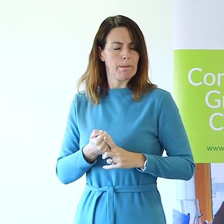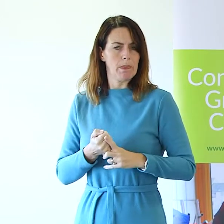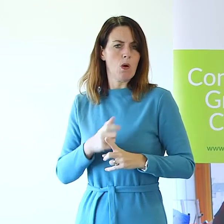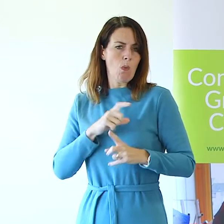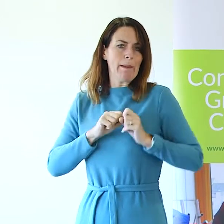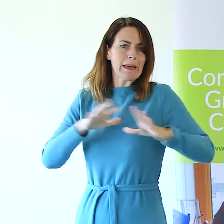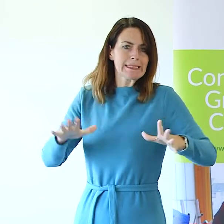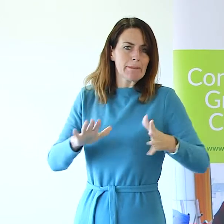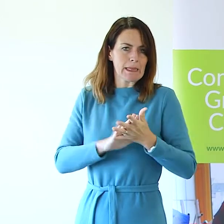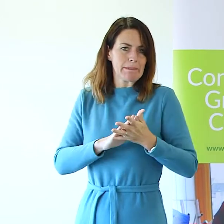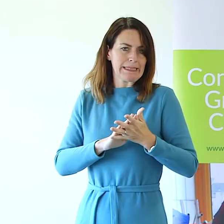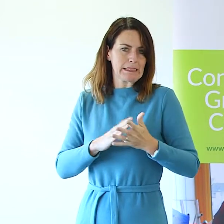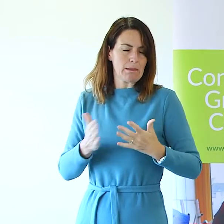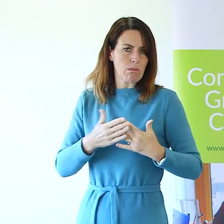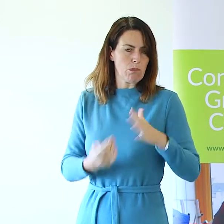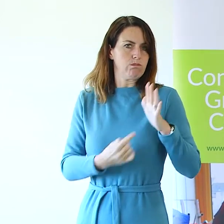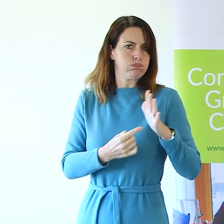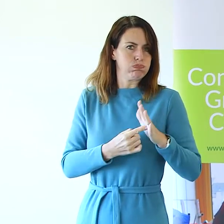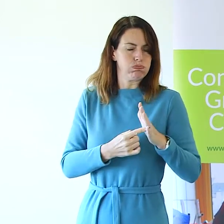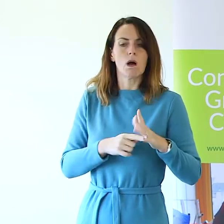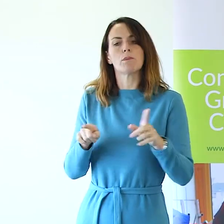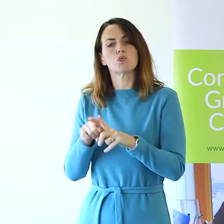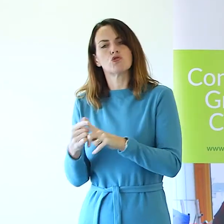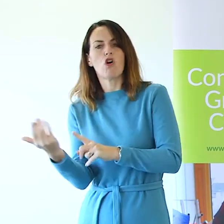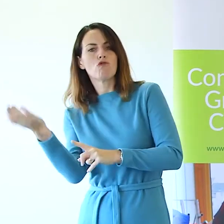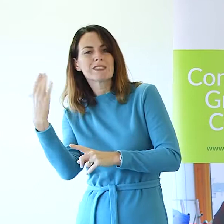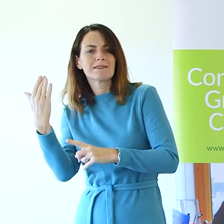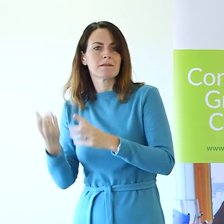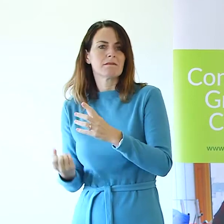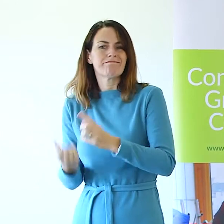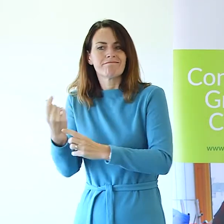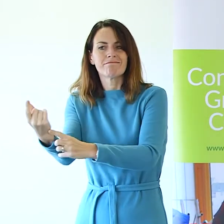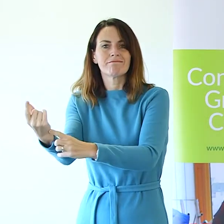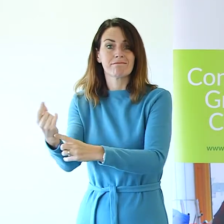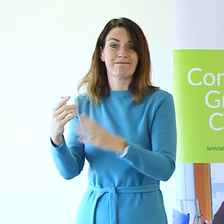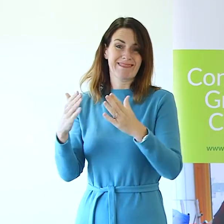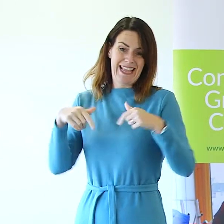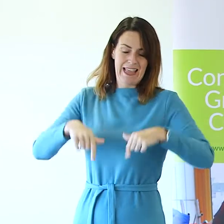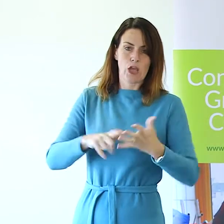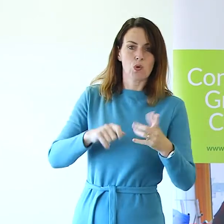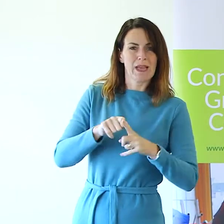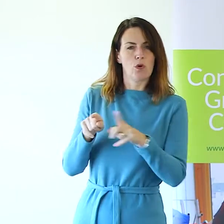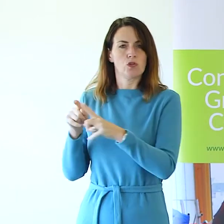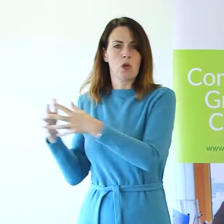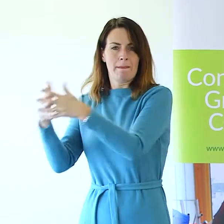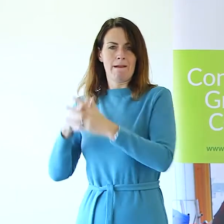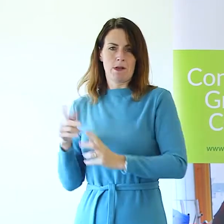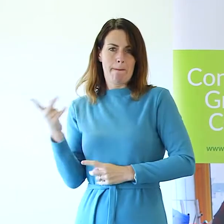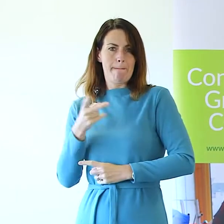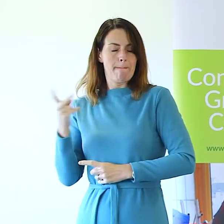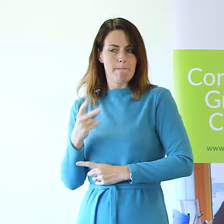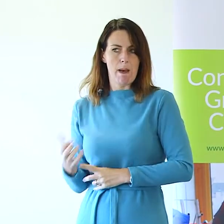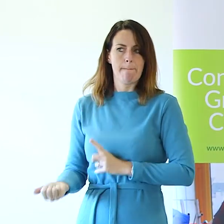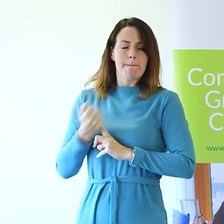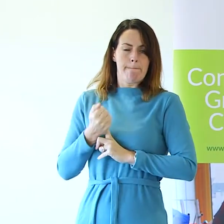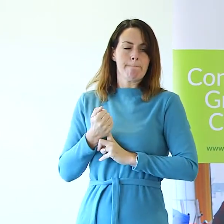pandemic but also because of some of the recent events in both at home and in the US. So